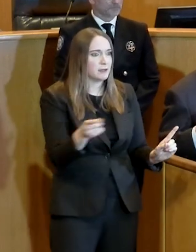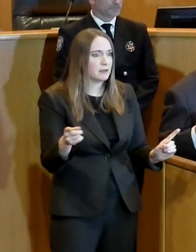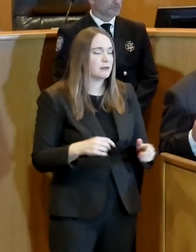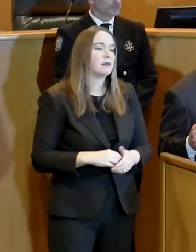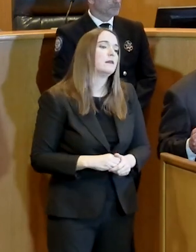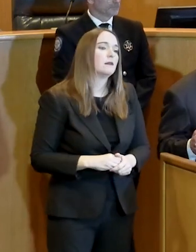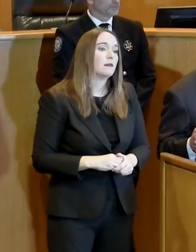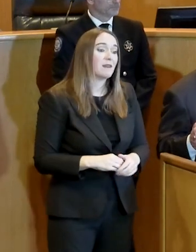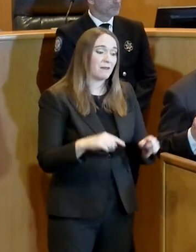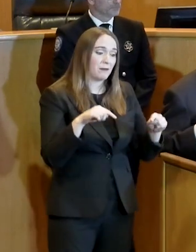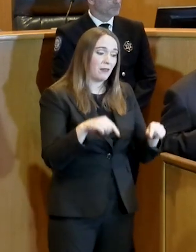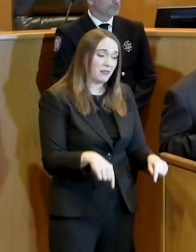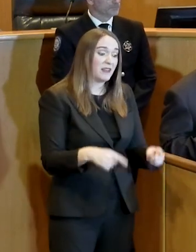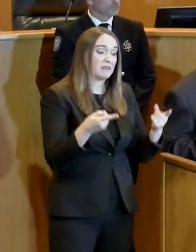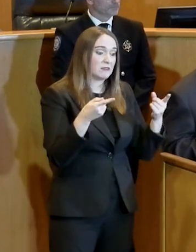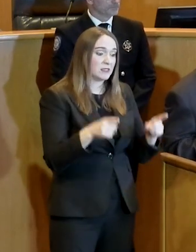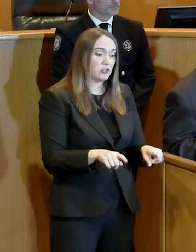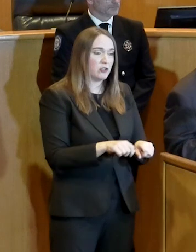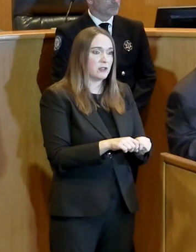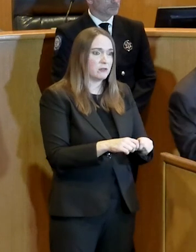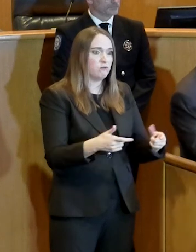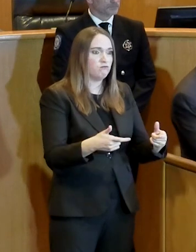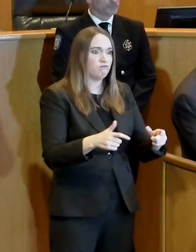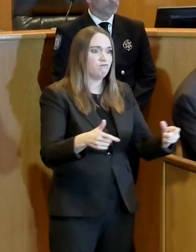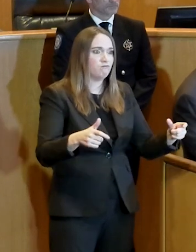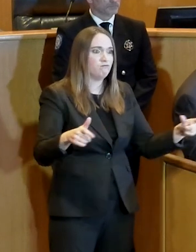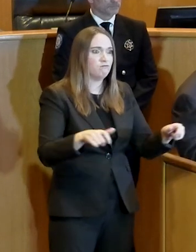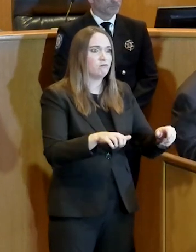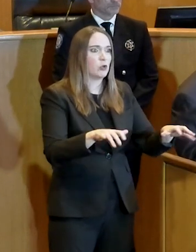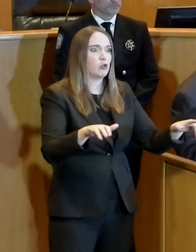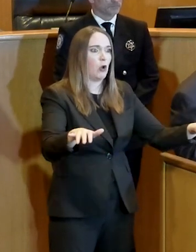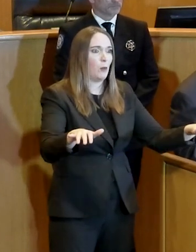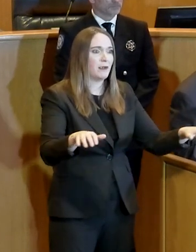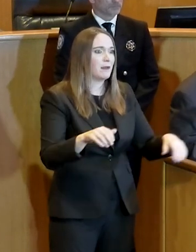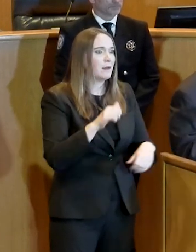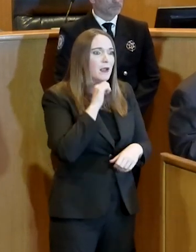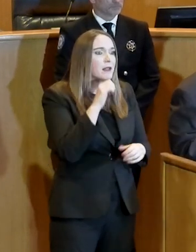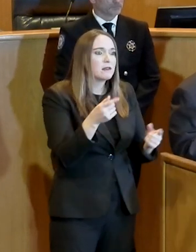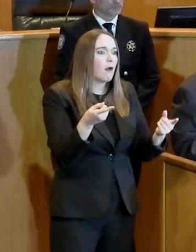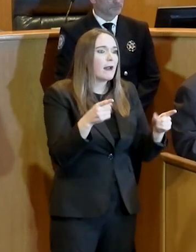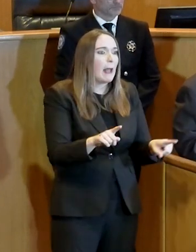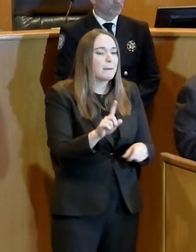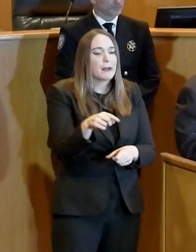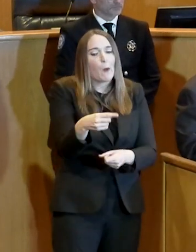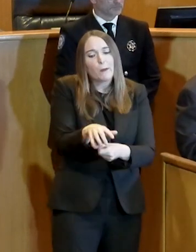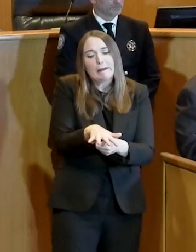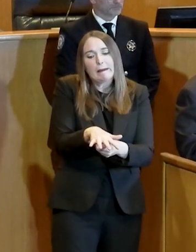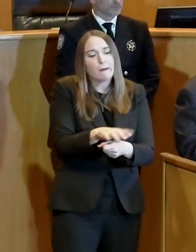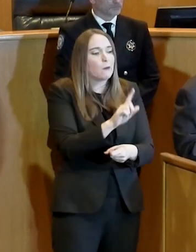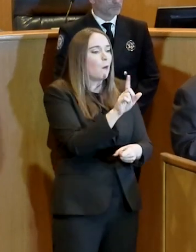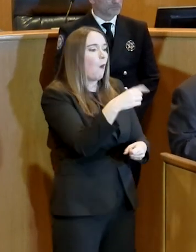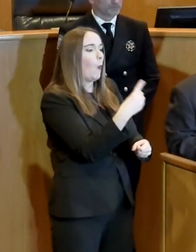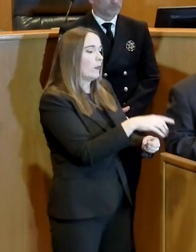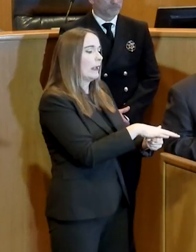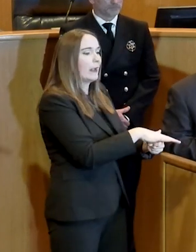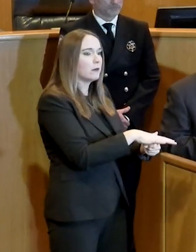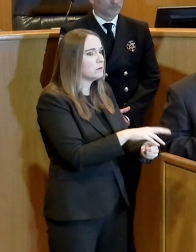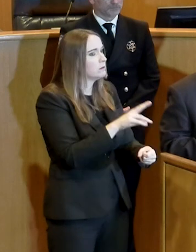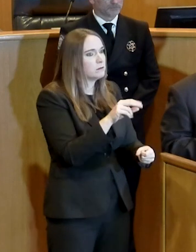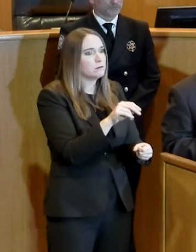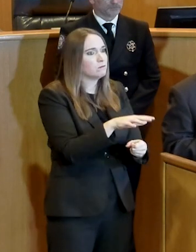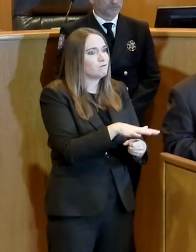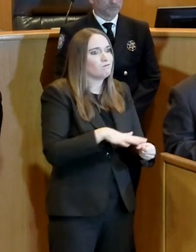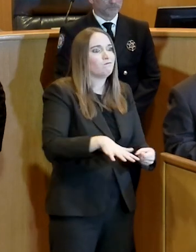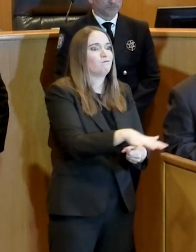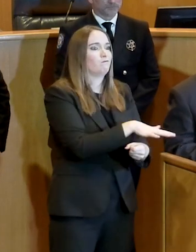rapidly as it's growing, becoming something that it's not just in a few pockets. Last Friday, the governor said today that